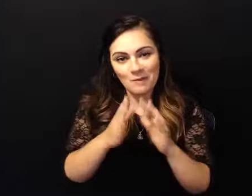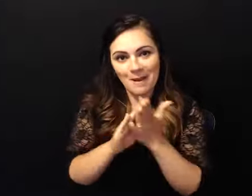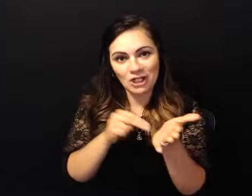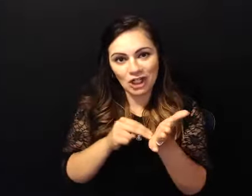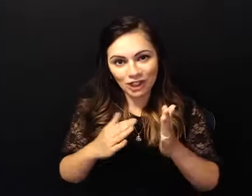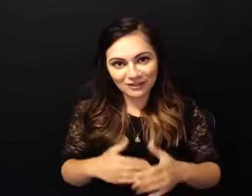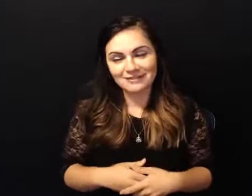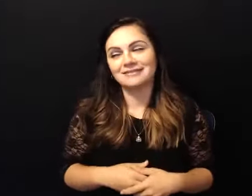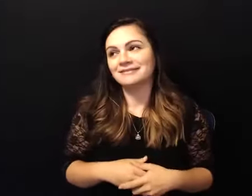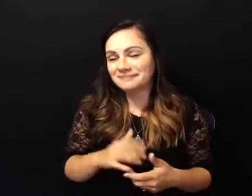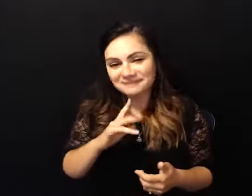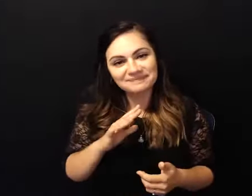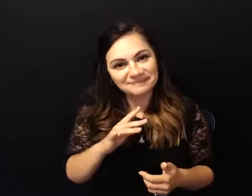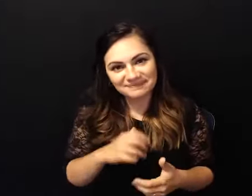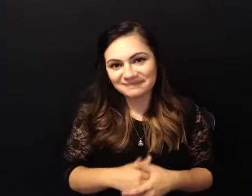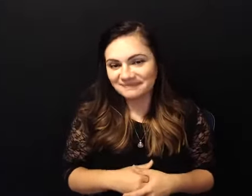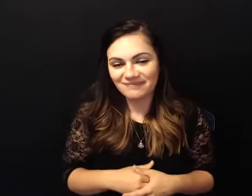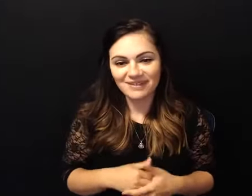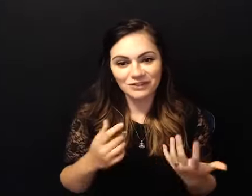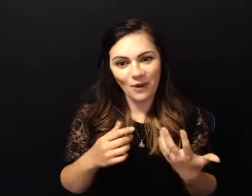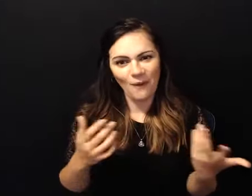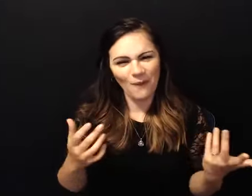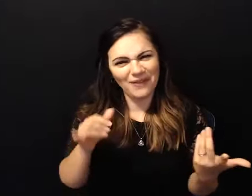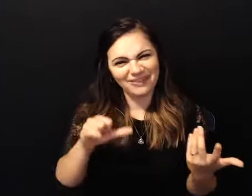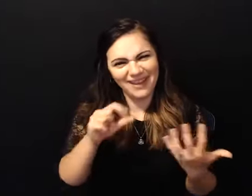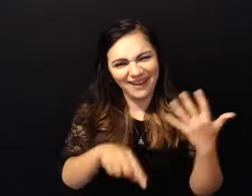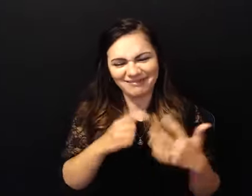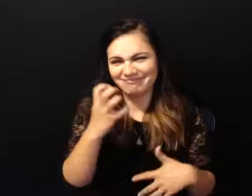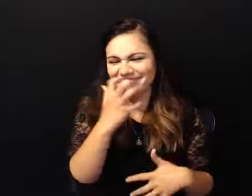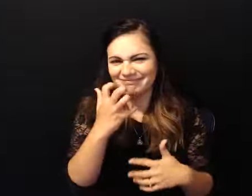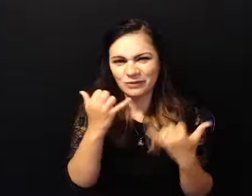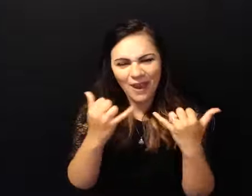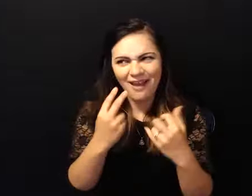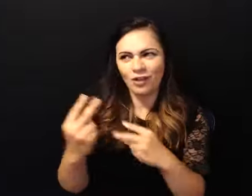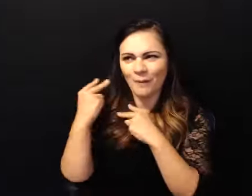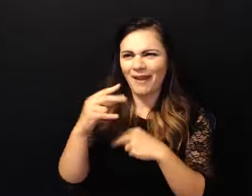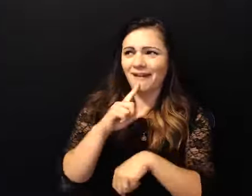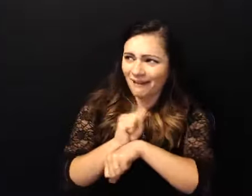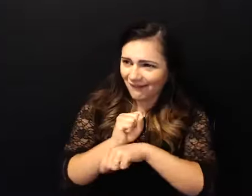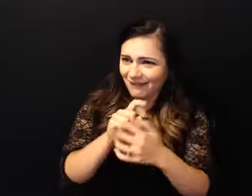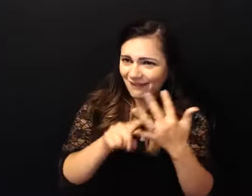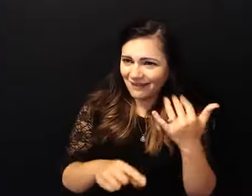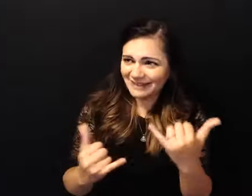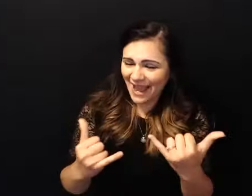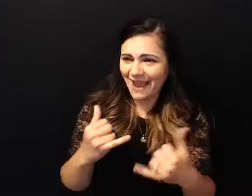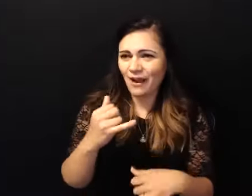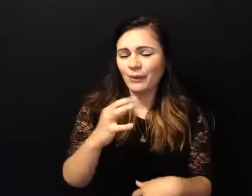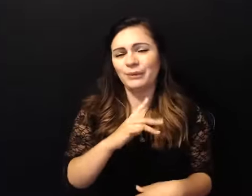it's those things that are amazing to me today despite my best efforts if i follow the steps of the program